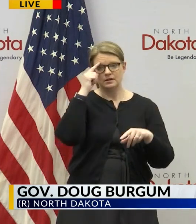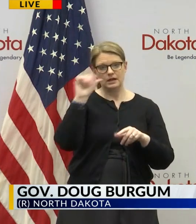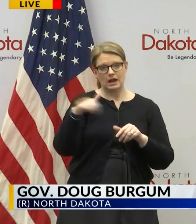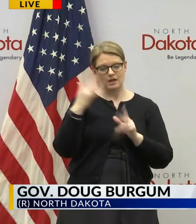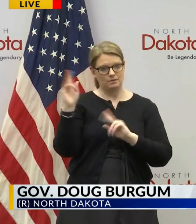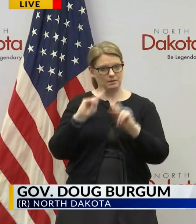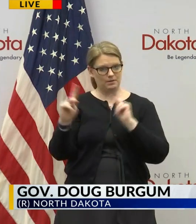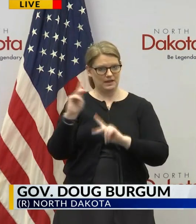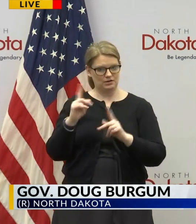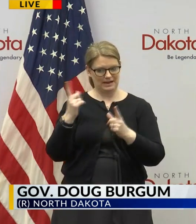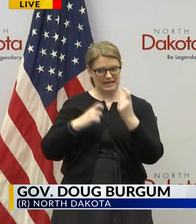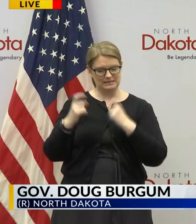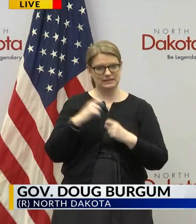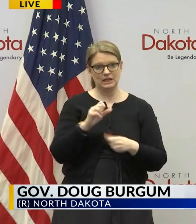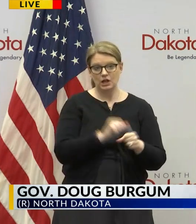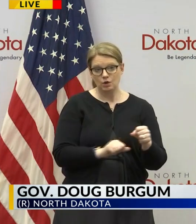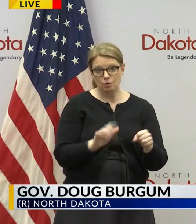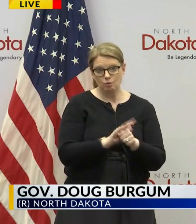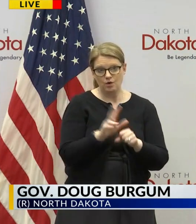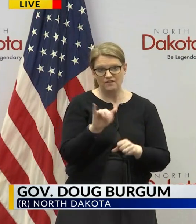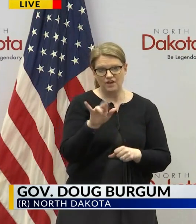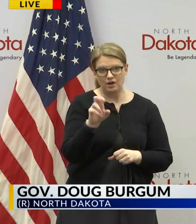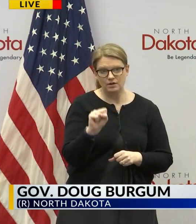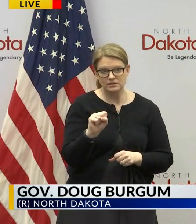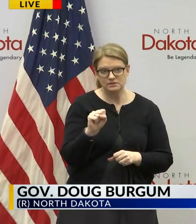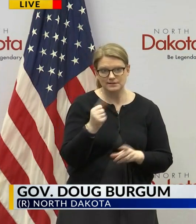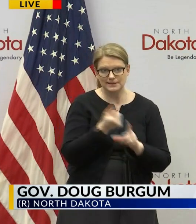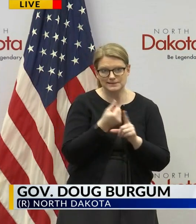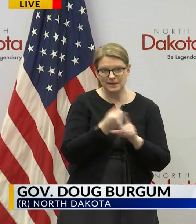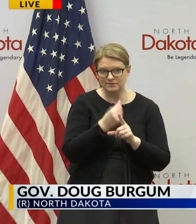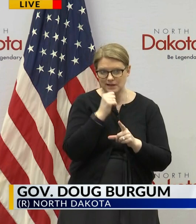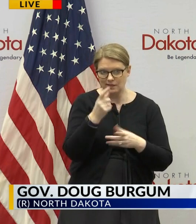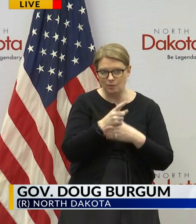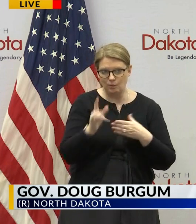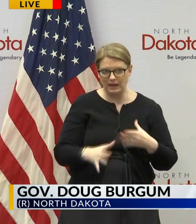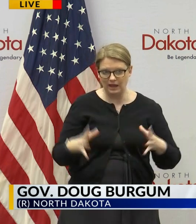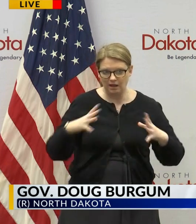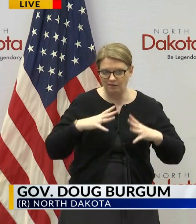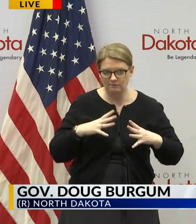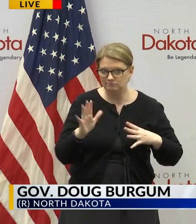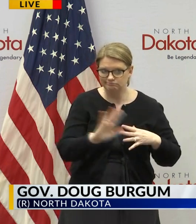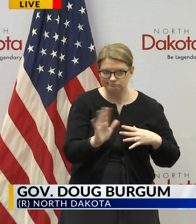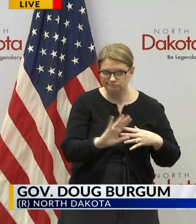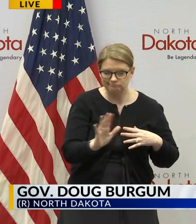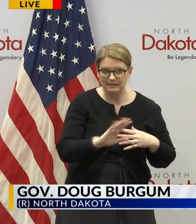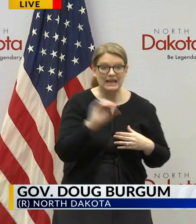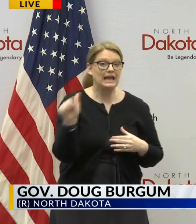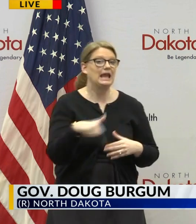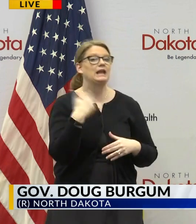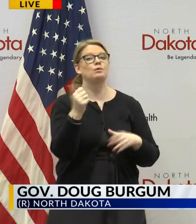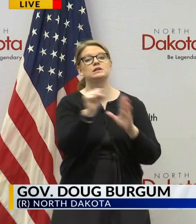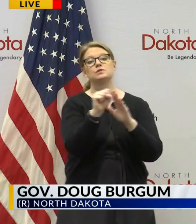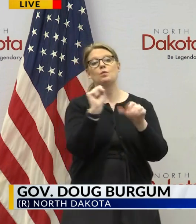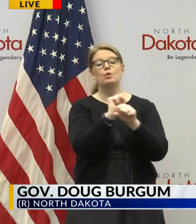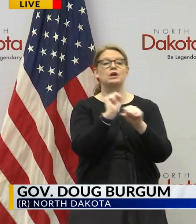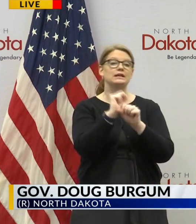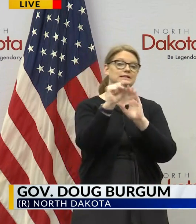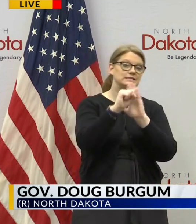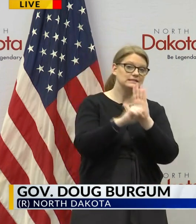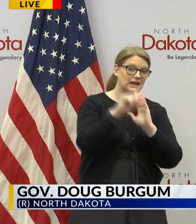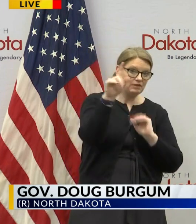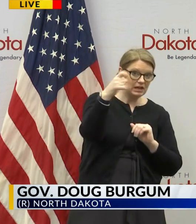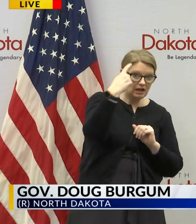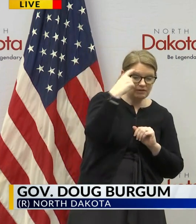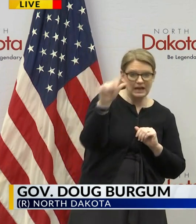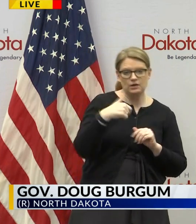are asking coronavirus is not taking the weekend off neither are we any of us that are working in state government those that are working as part of the